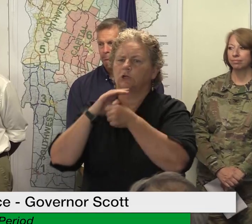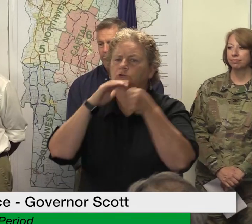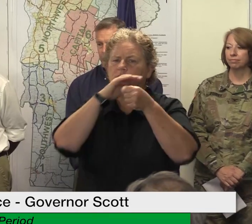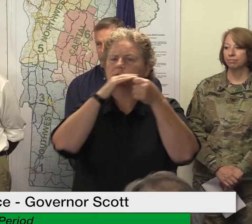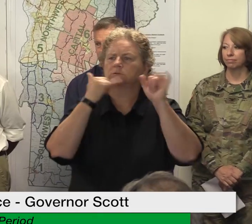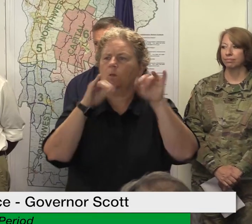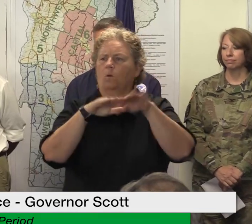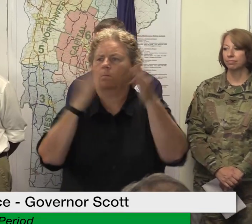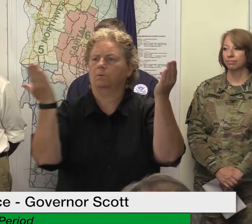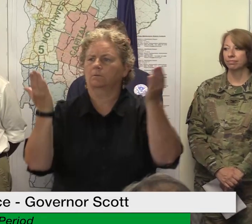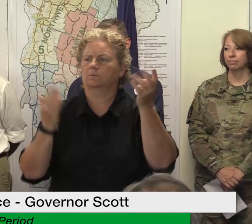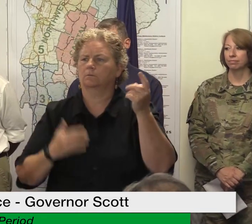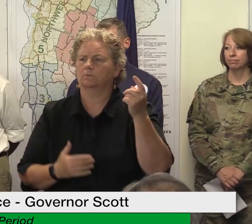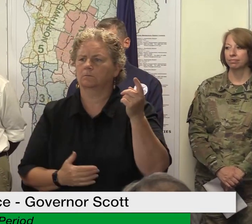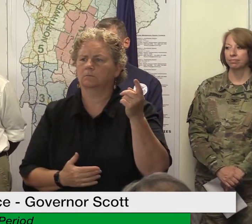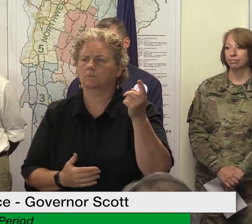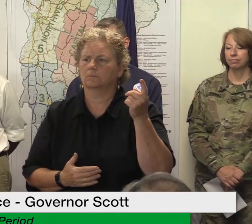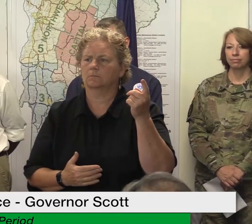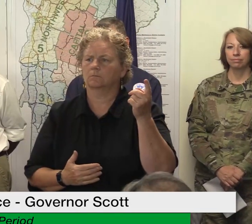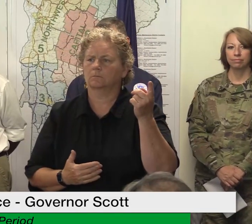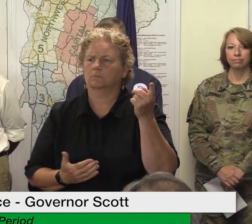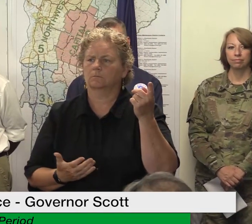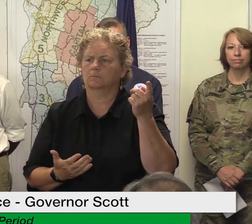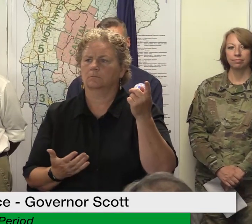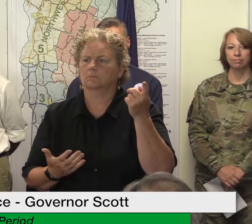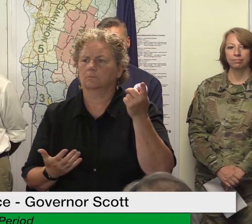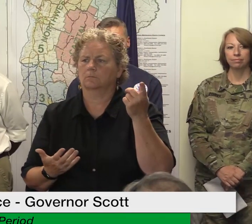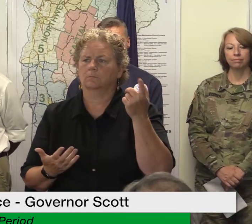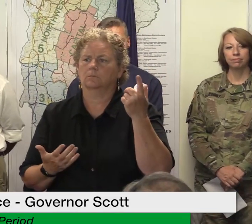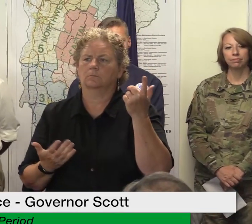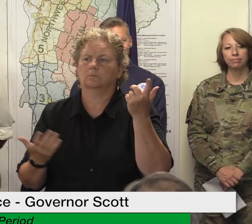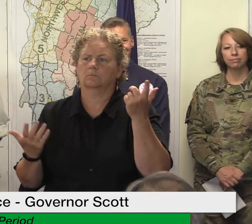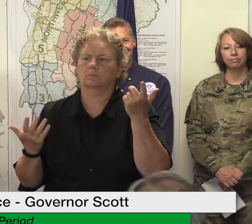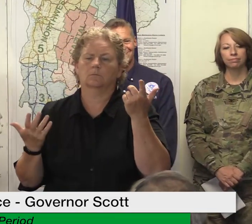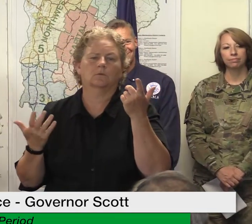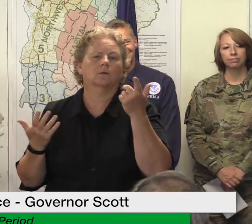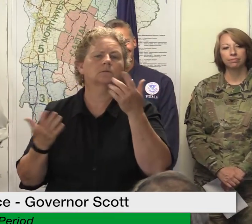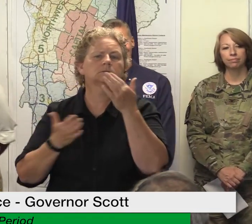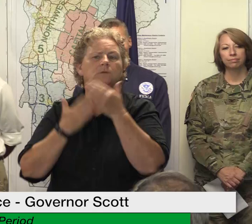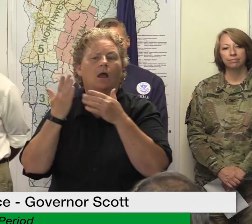been on standby because there's just nobody there at night but secretary take it